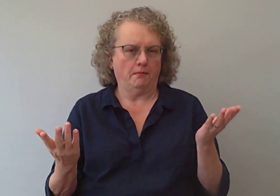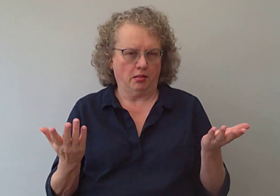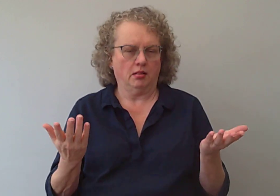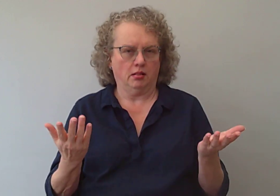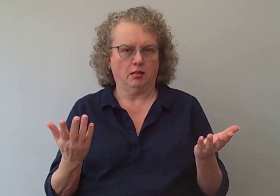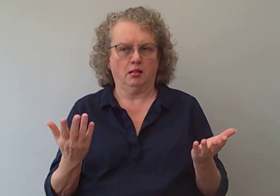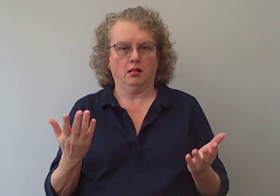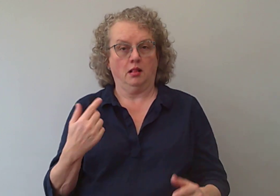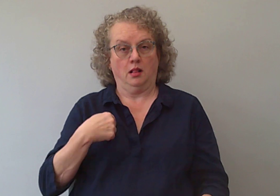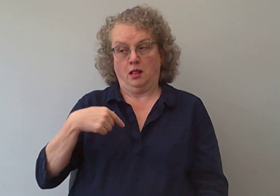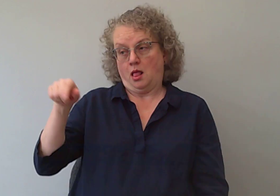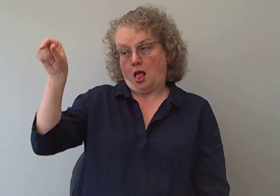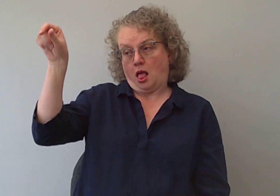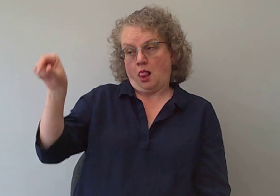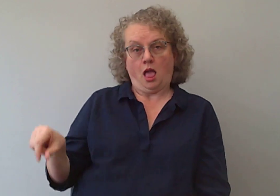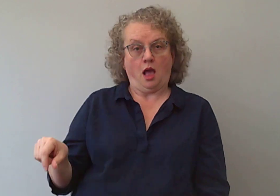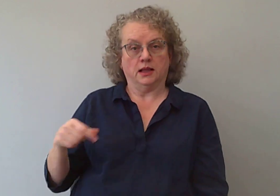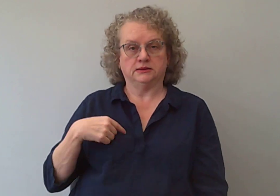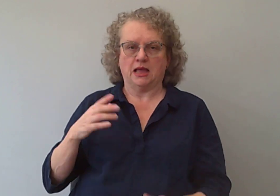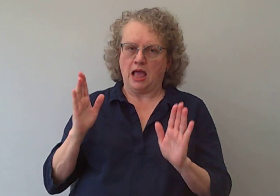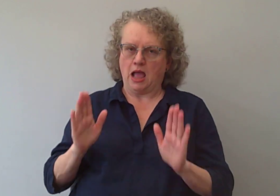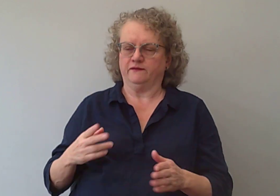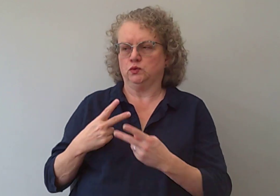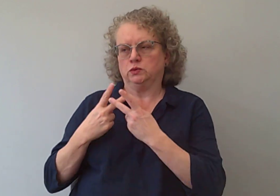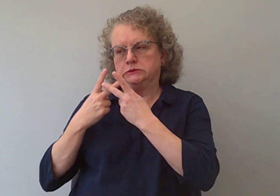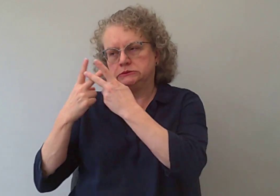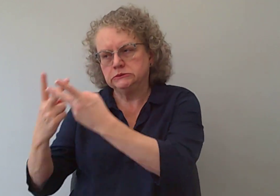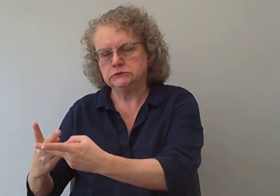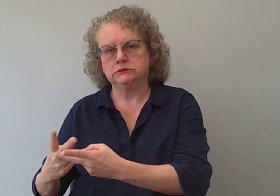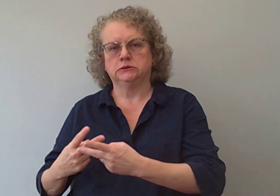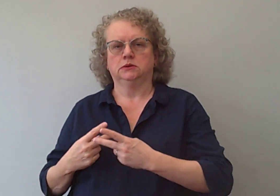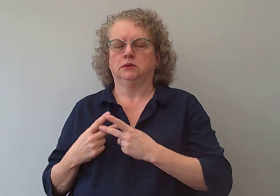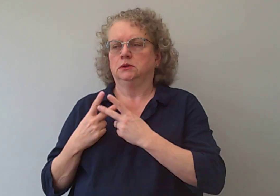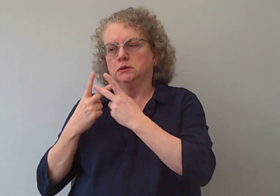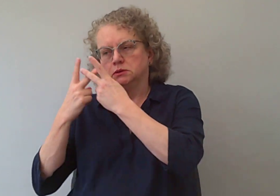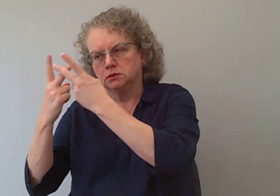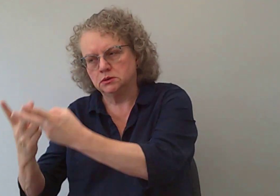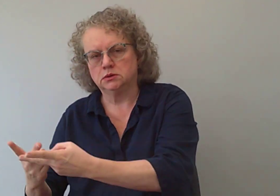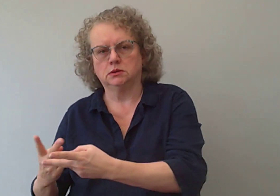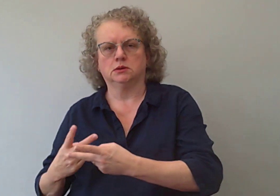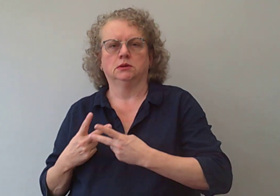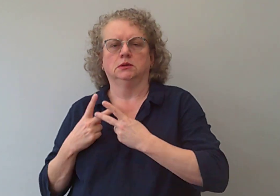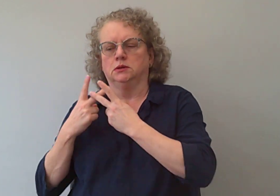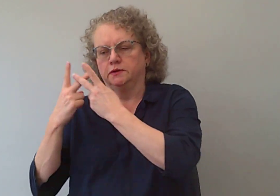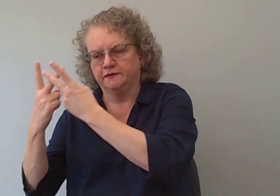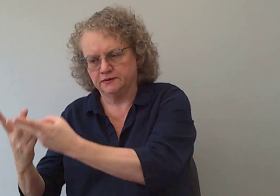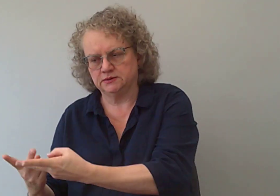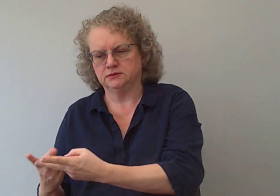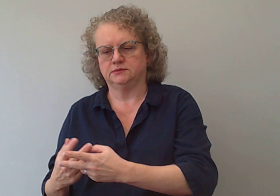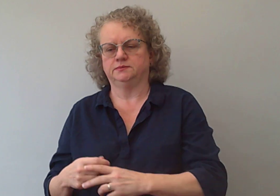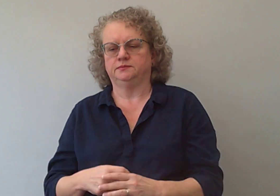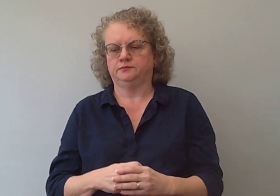example, I have to visit the client again and again.